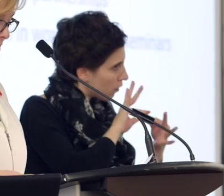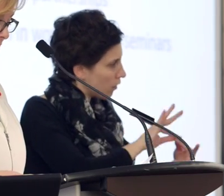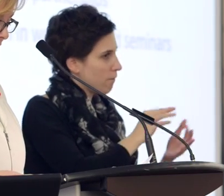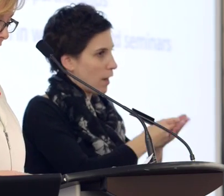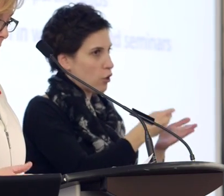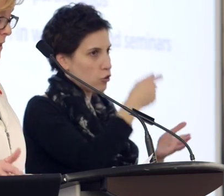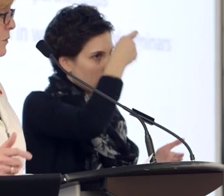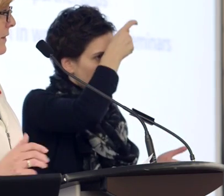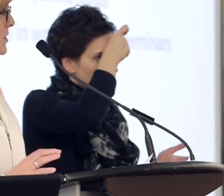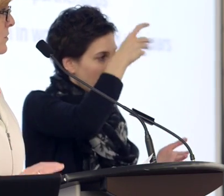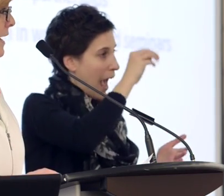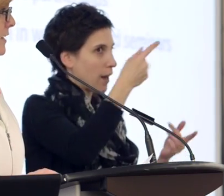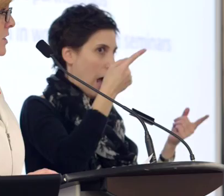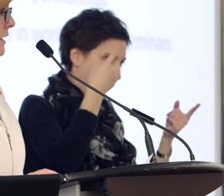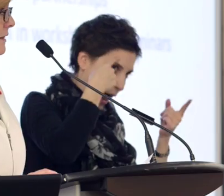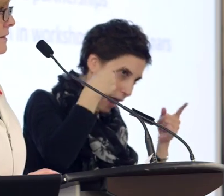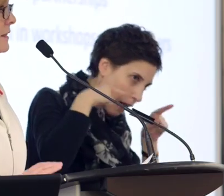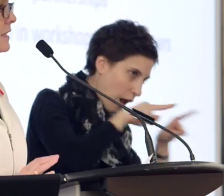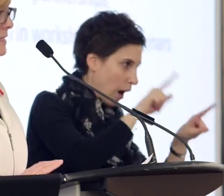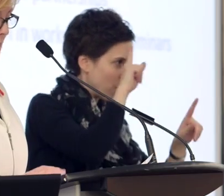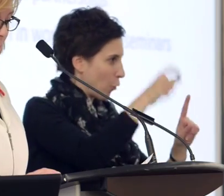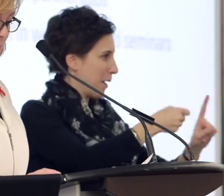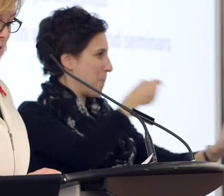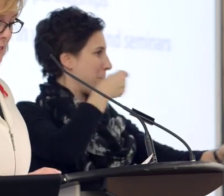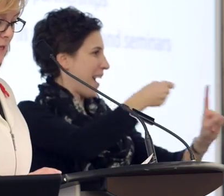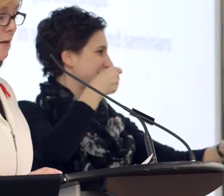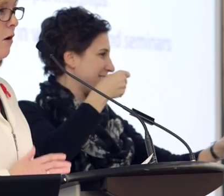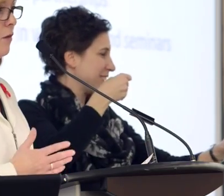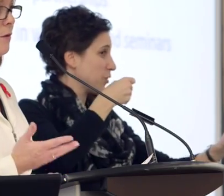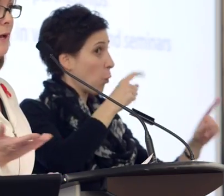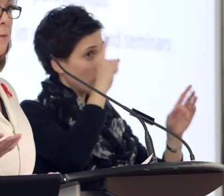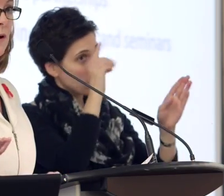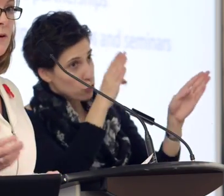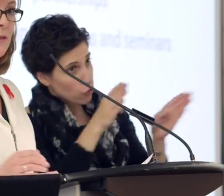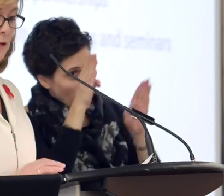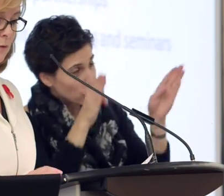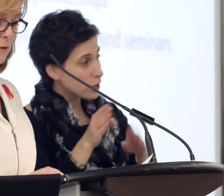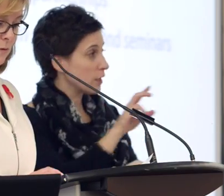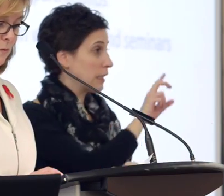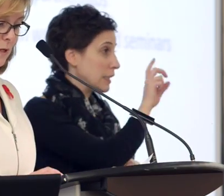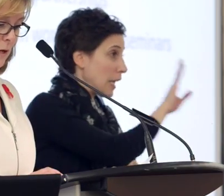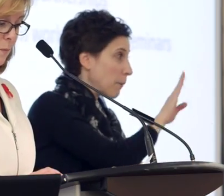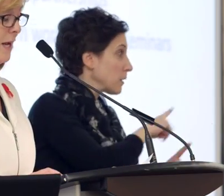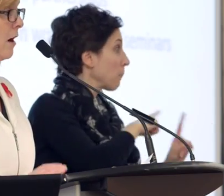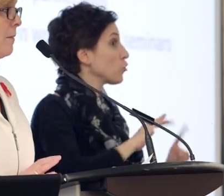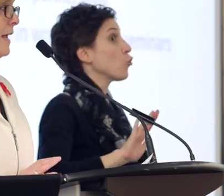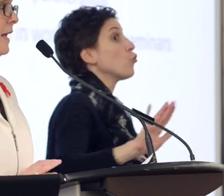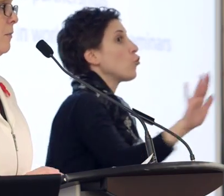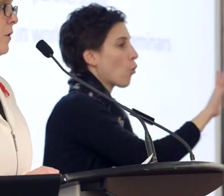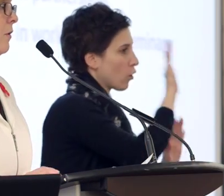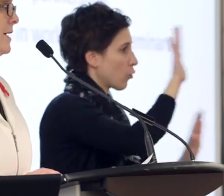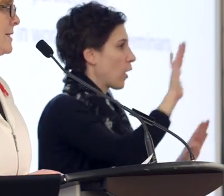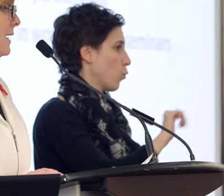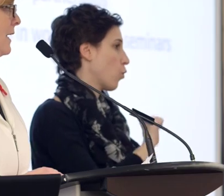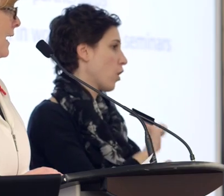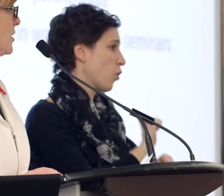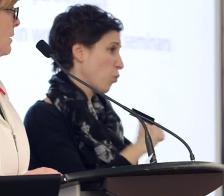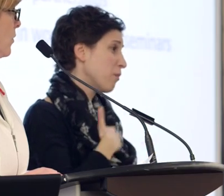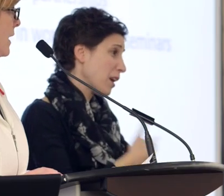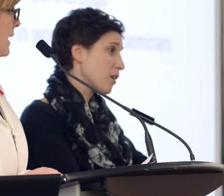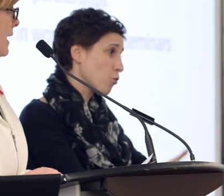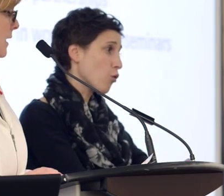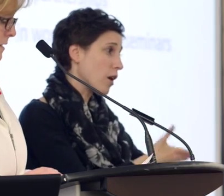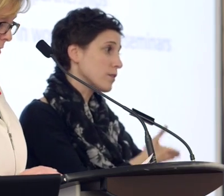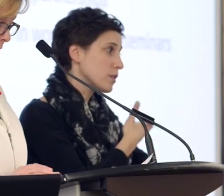impact. Between the strategy, the database, and all the great work that you do, we are making progress in